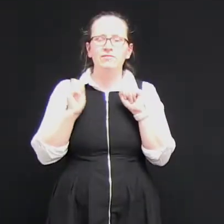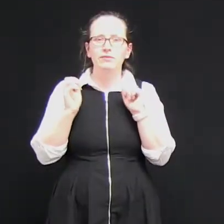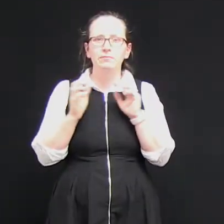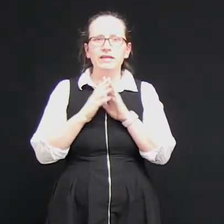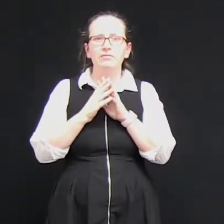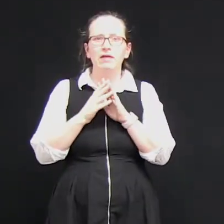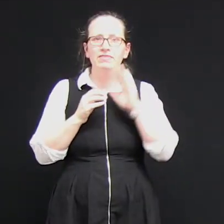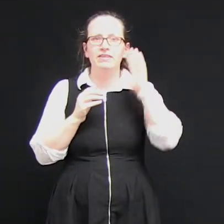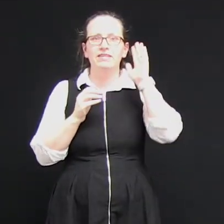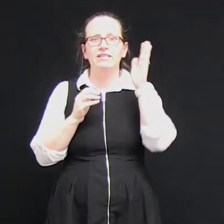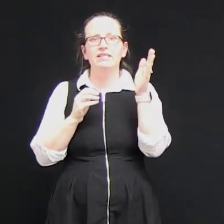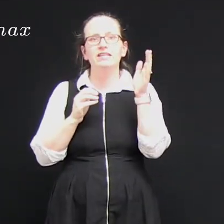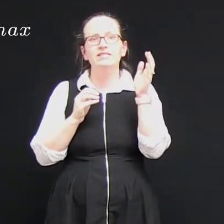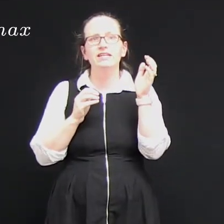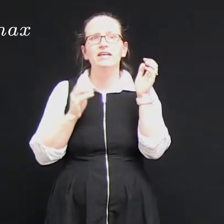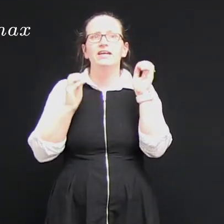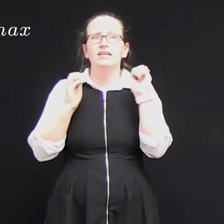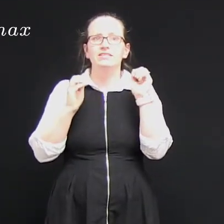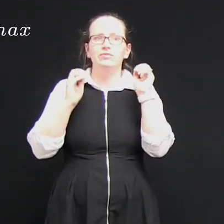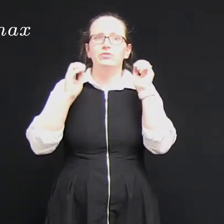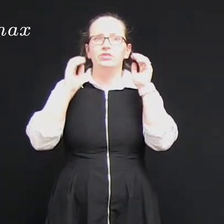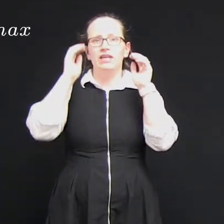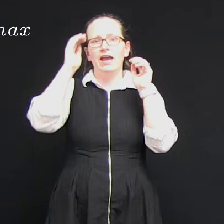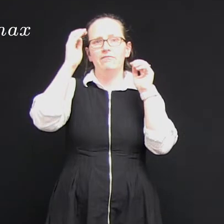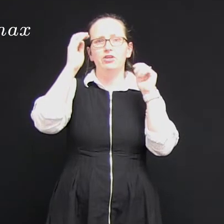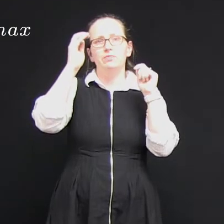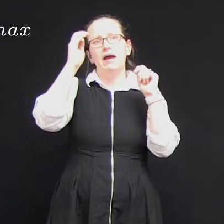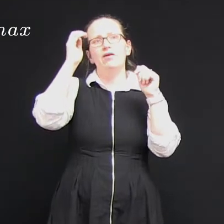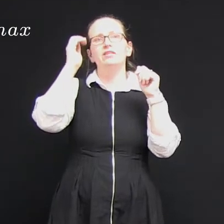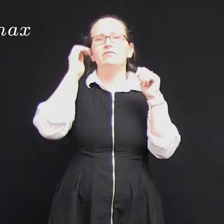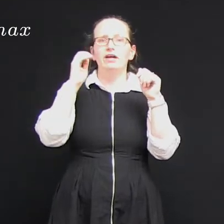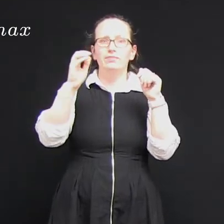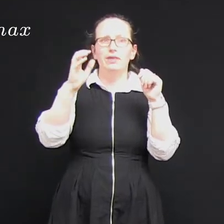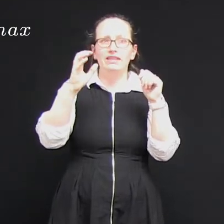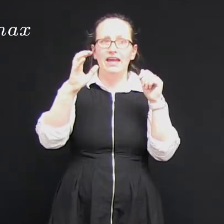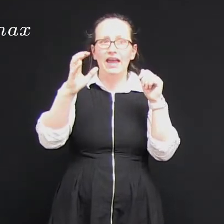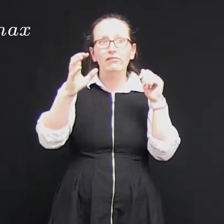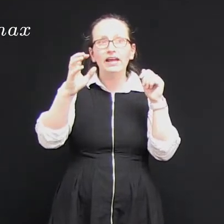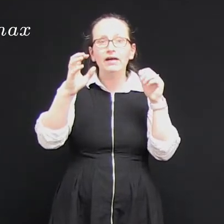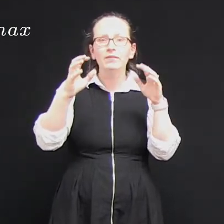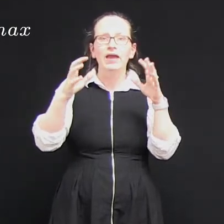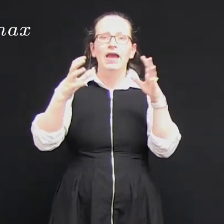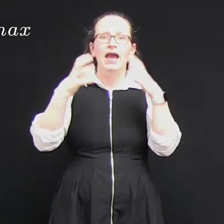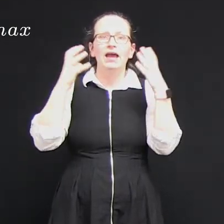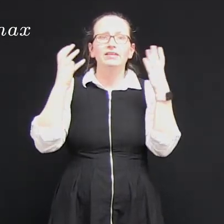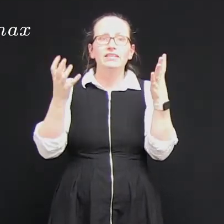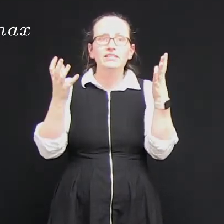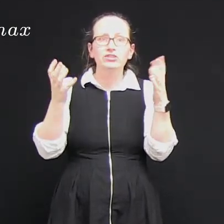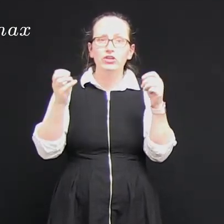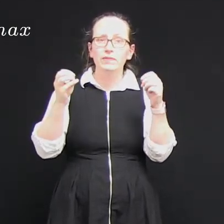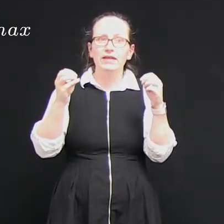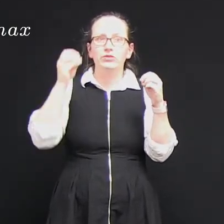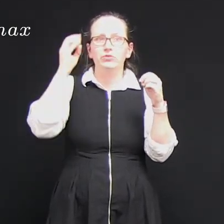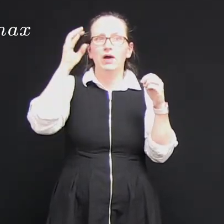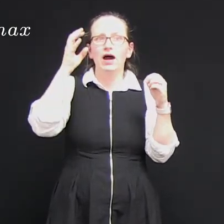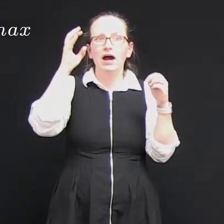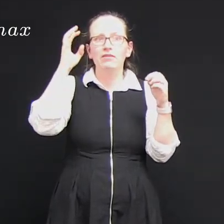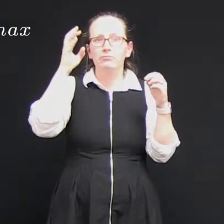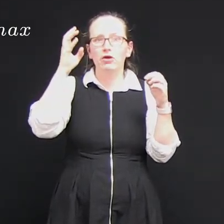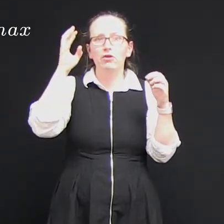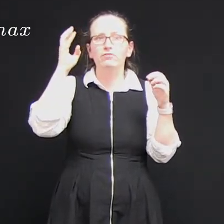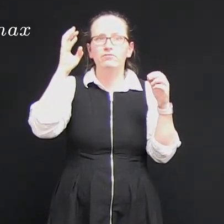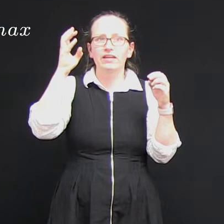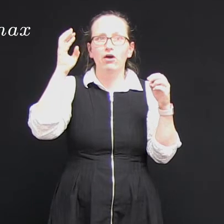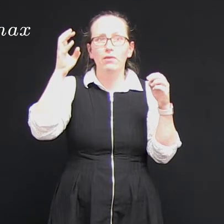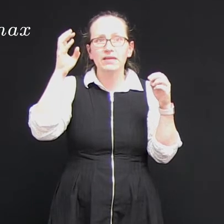sound waves we can write that the intensity is equal to the average power divided by the area and this is going to be equal to a